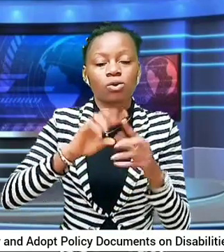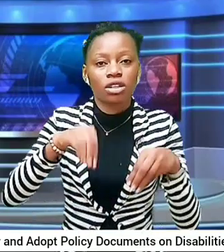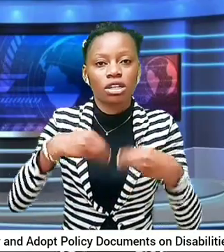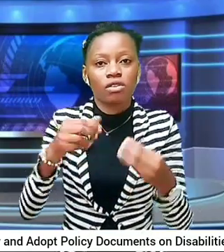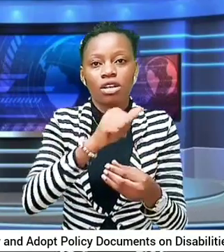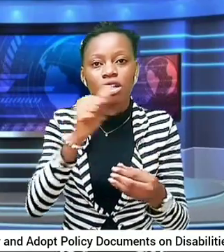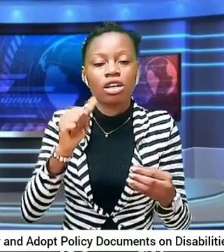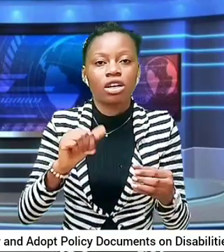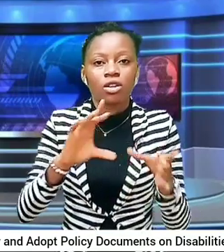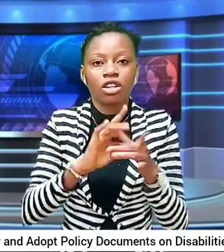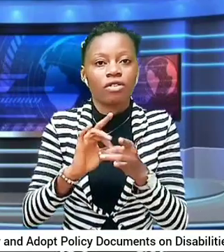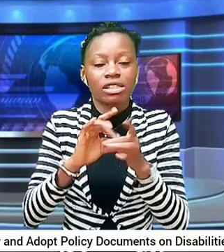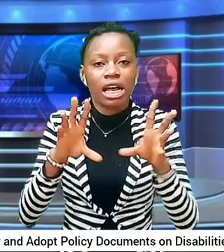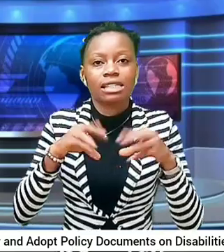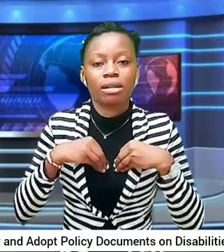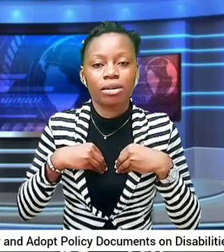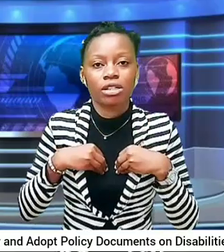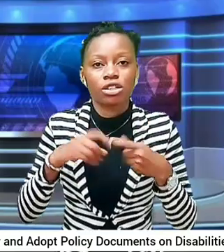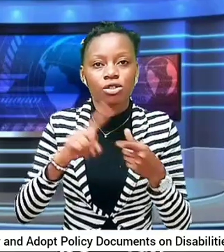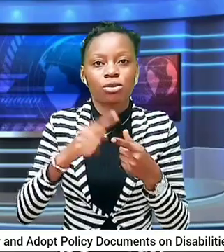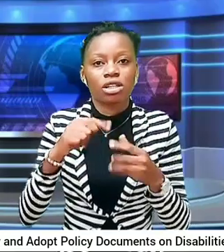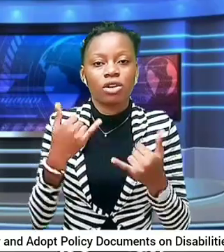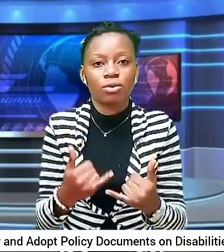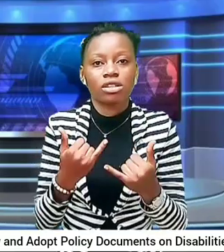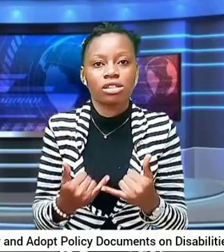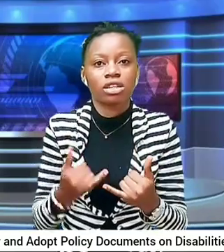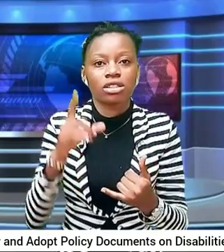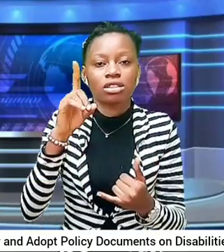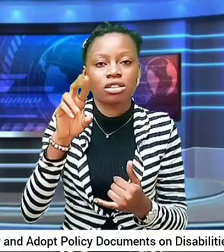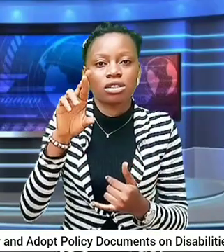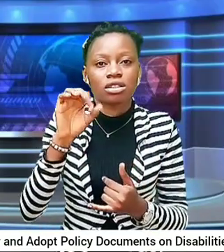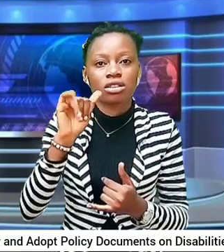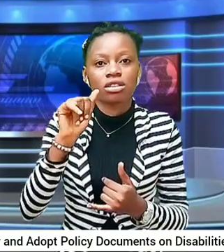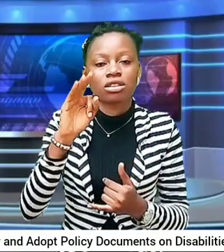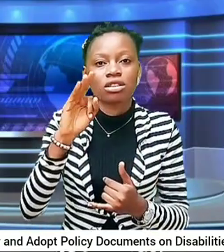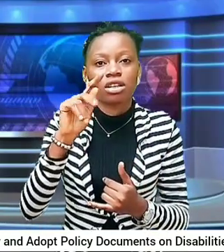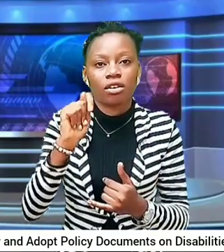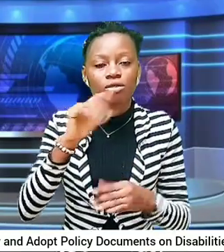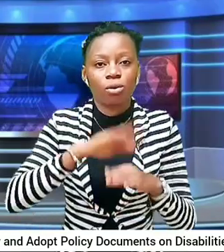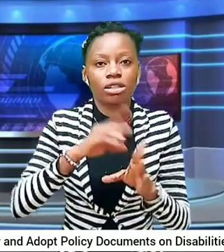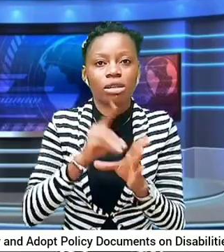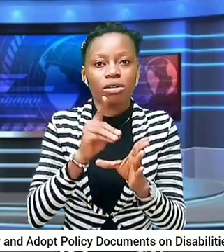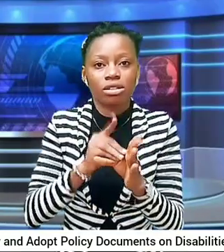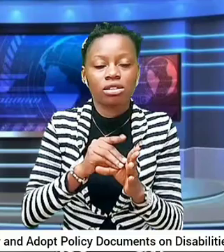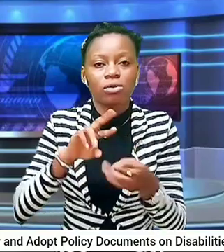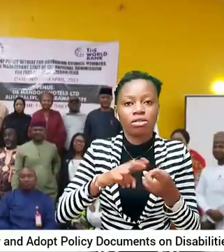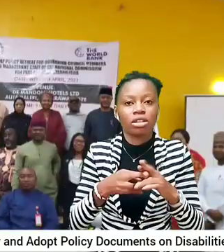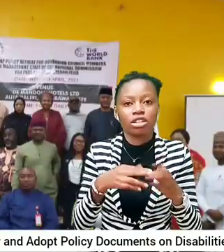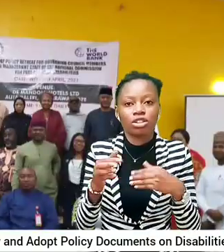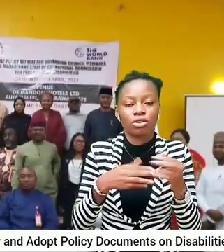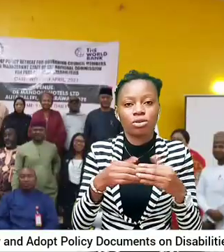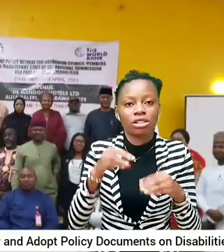a universal acceptability to the recent drive on disability related issues in